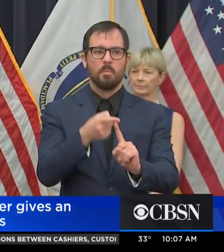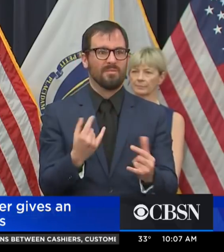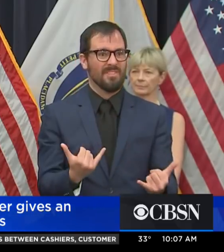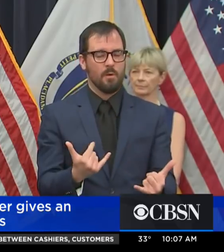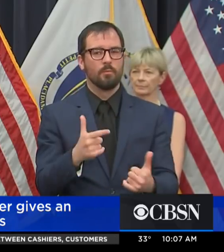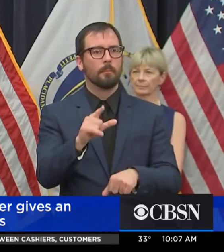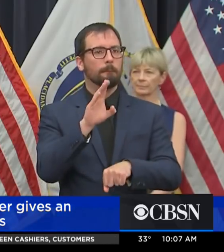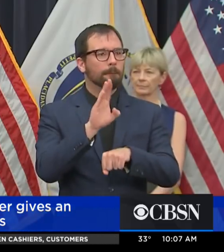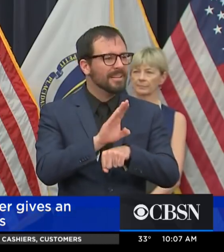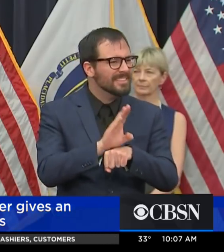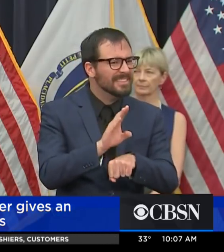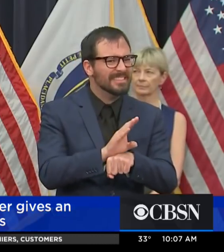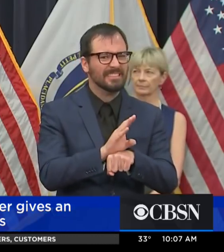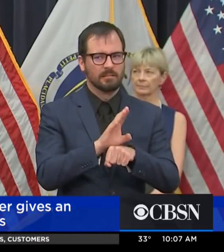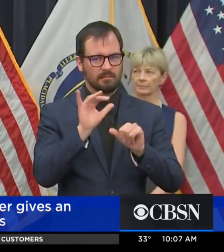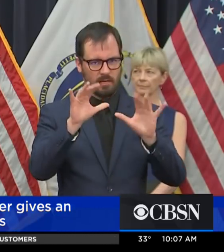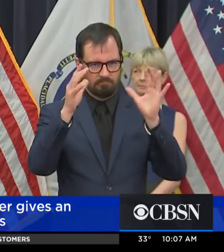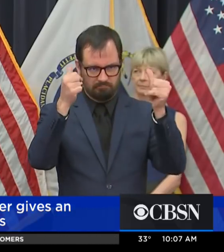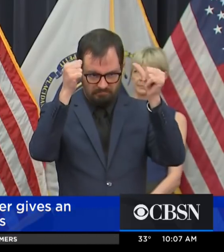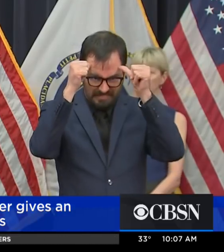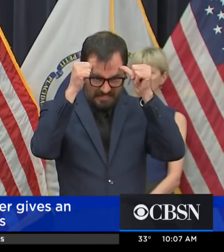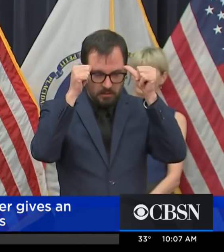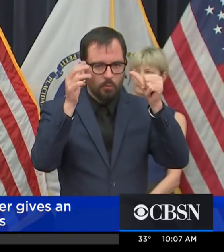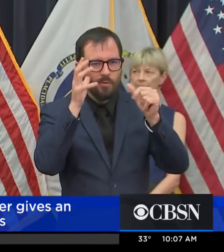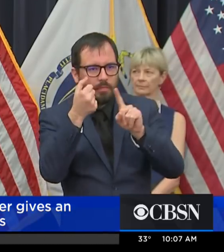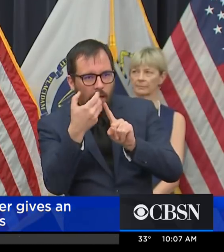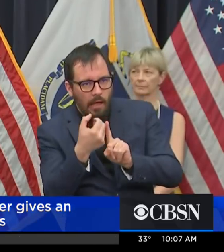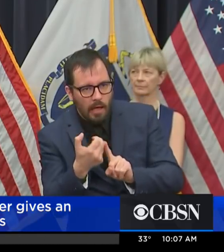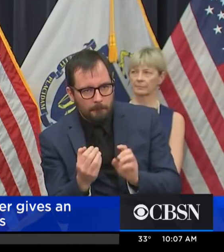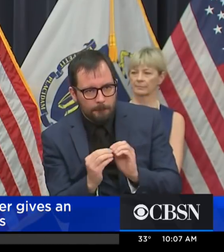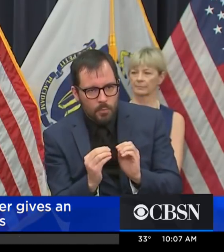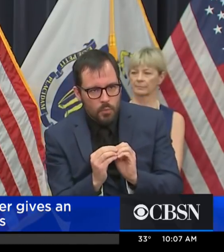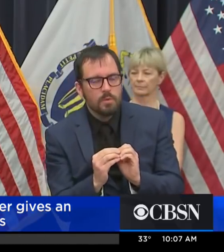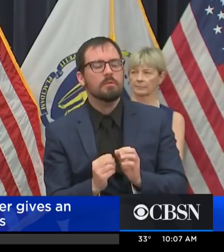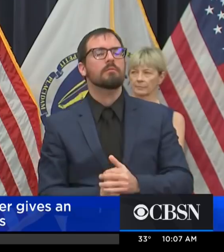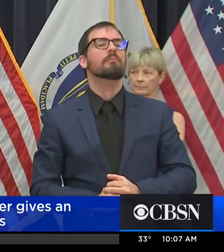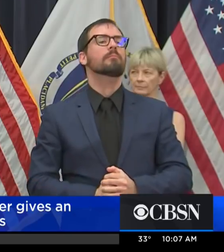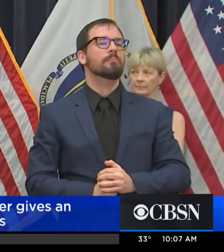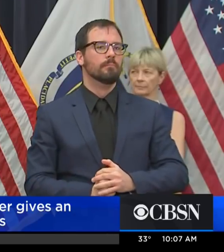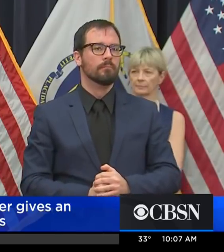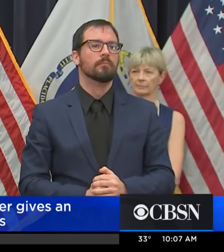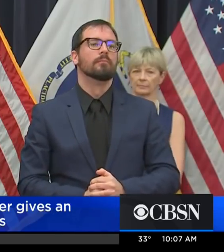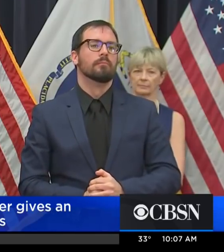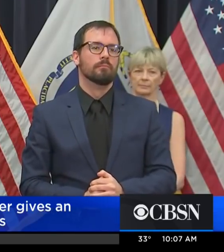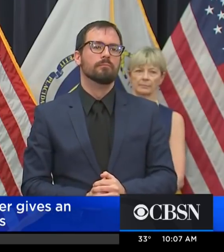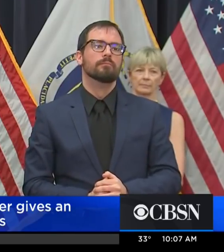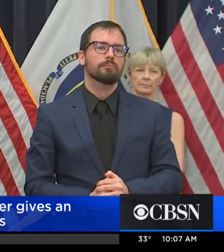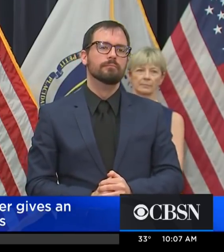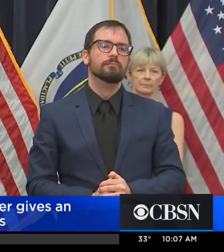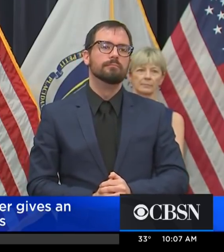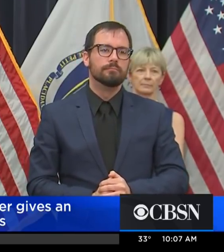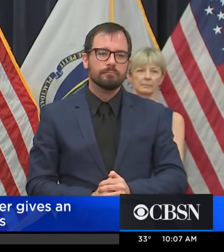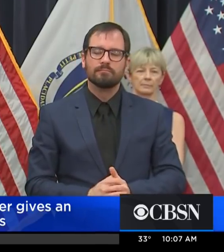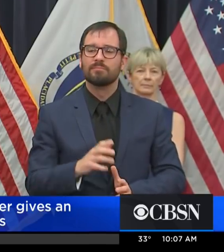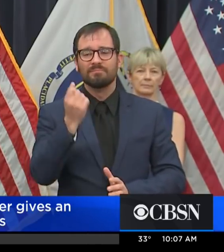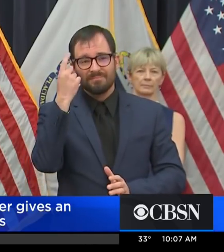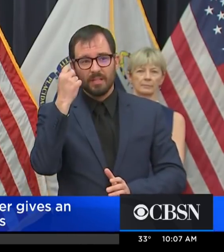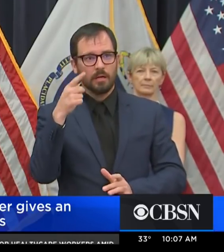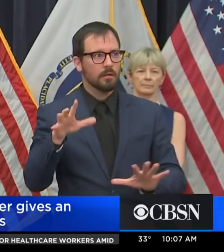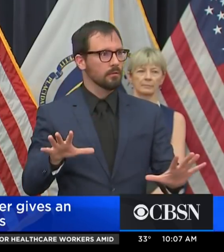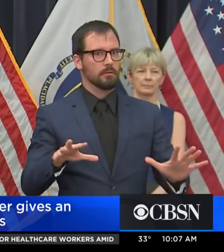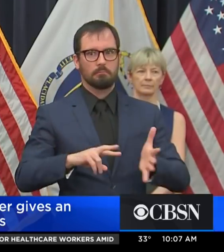home in a moment, but everyone should know we will always allow all grocery stores, pharmacies,